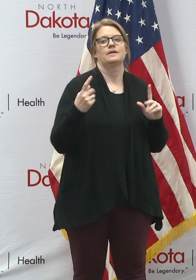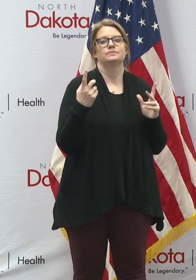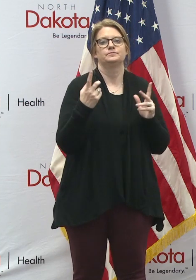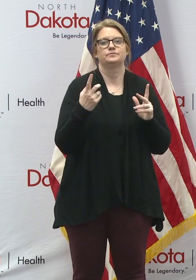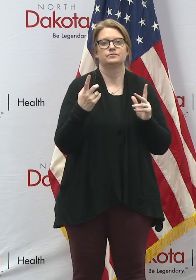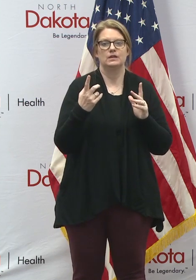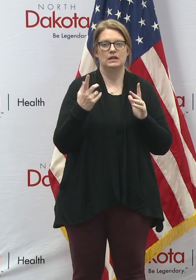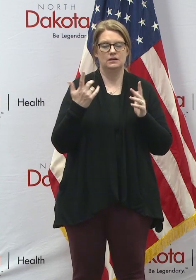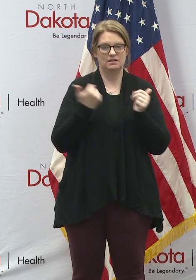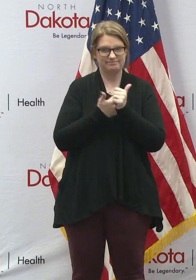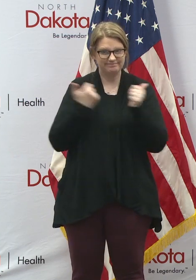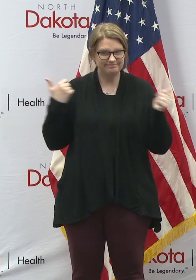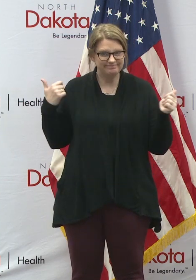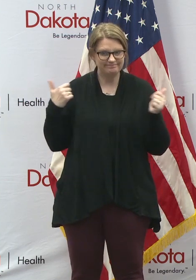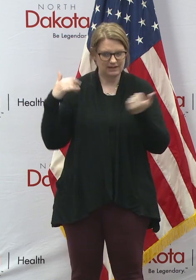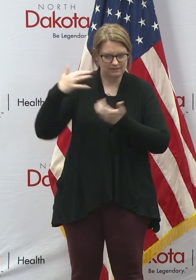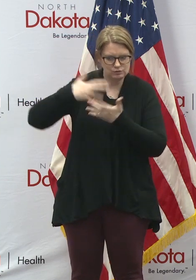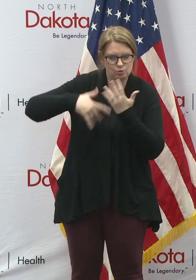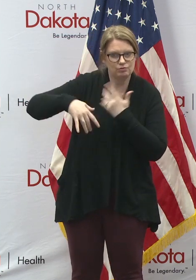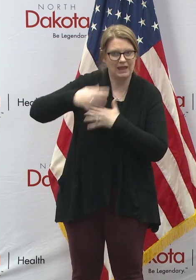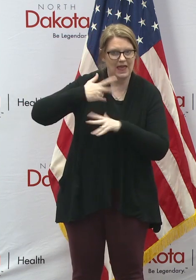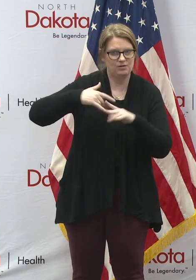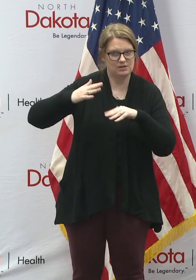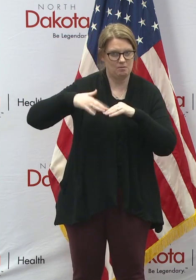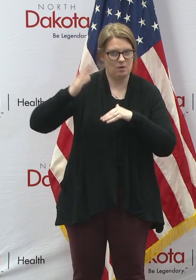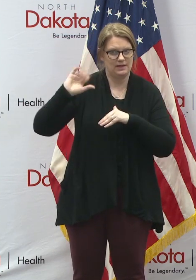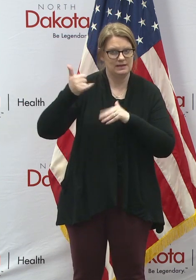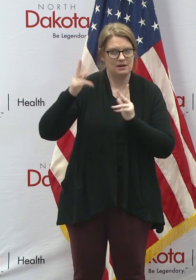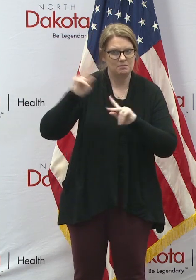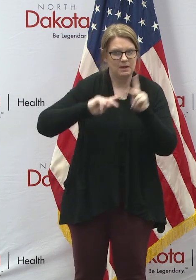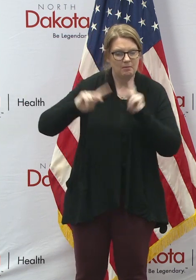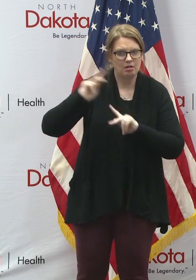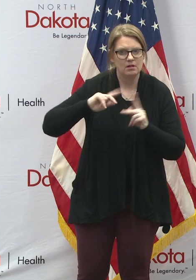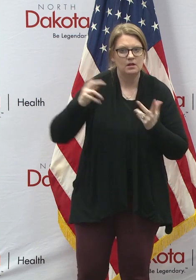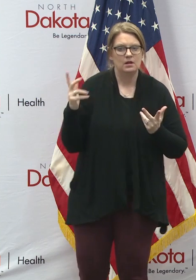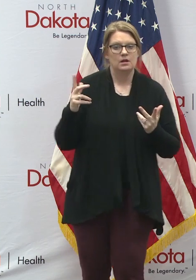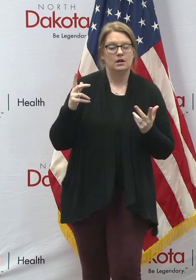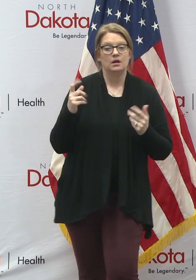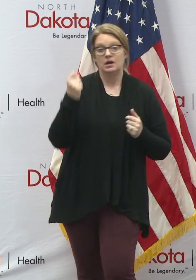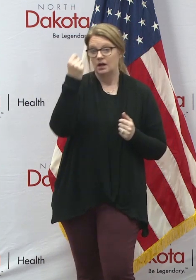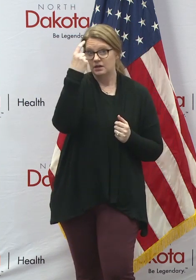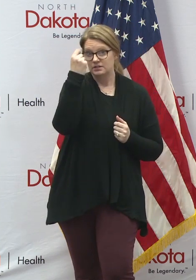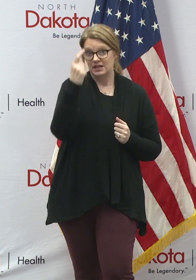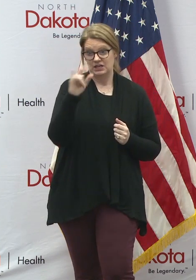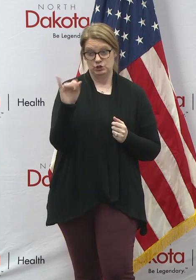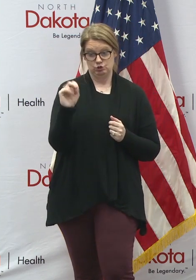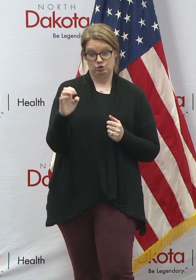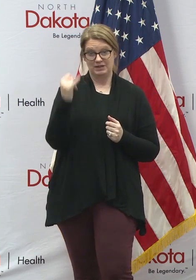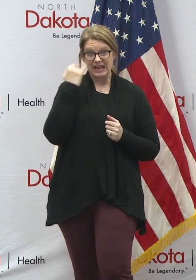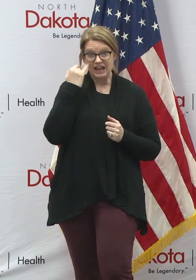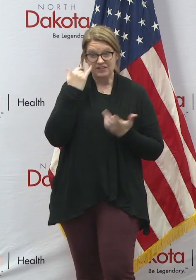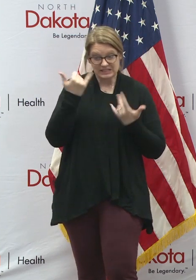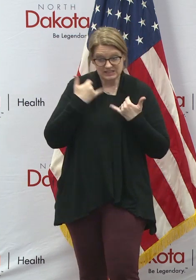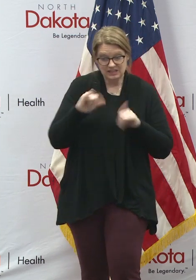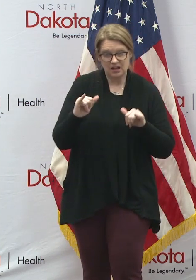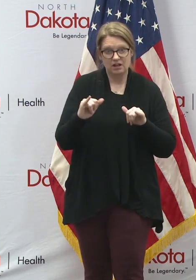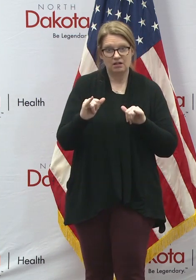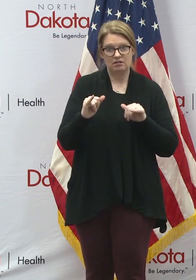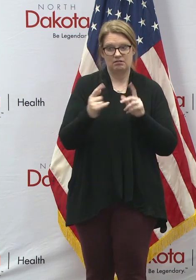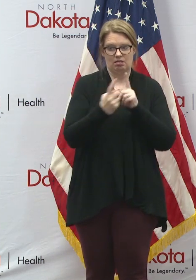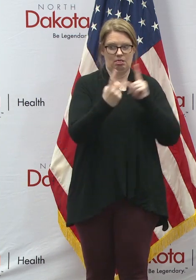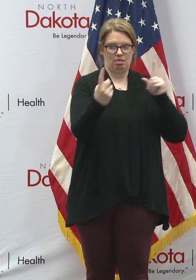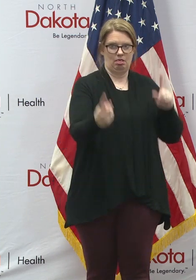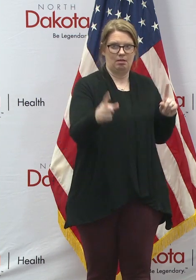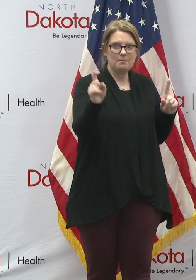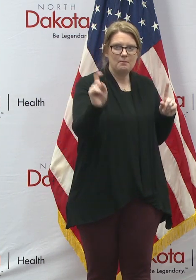social gatherings of more than 10 people. If those recommendations still happen to be in place in June, it would be difficult to